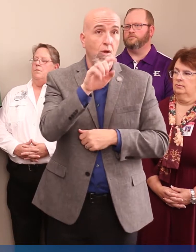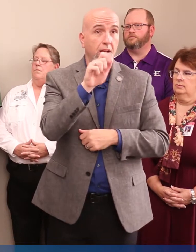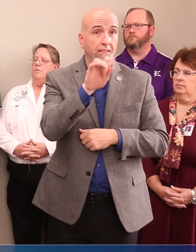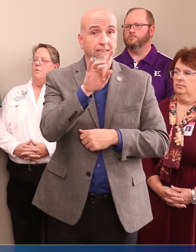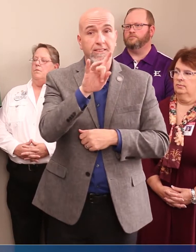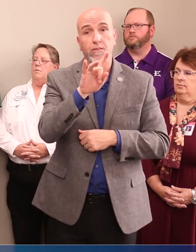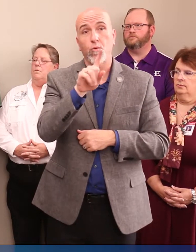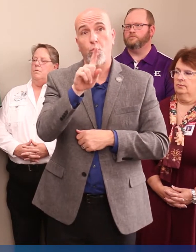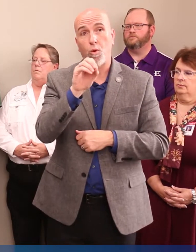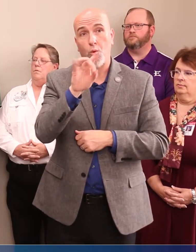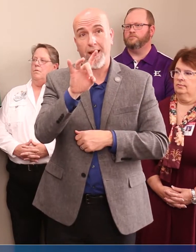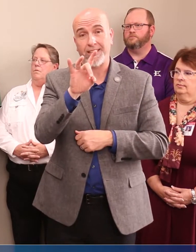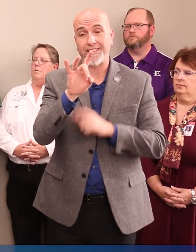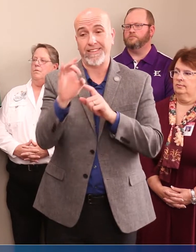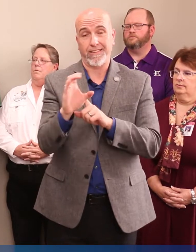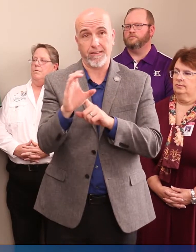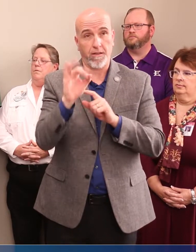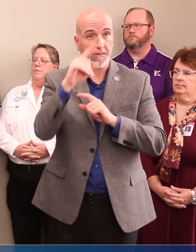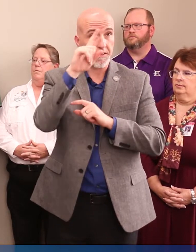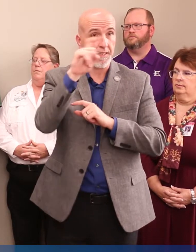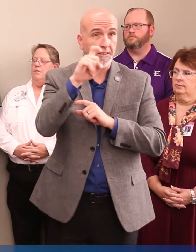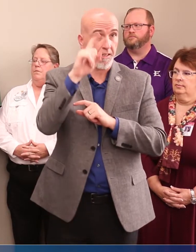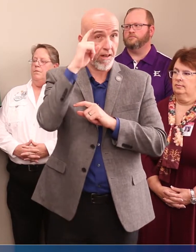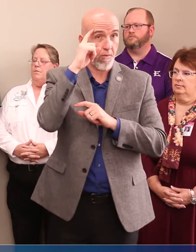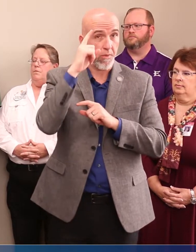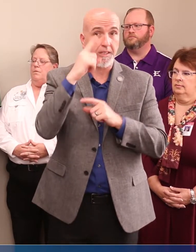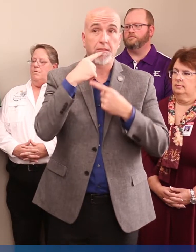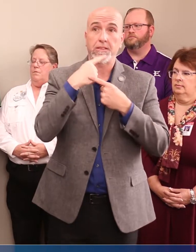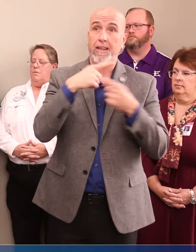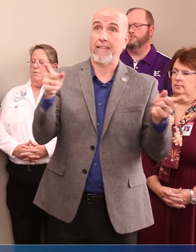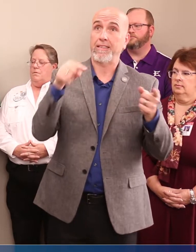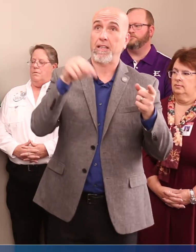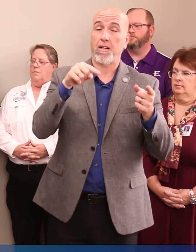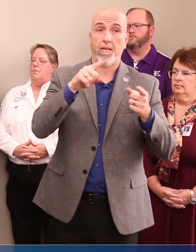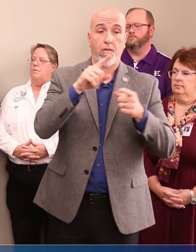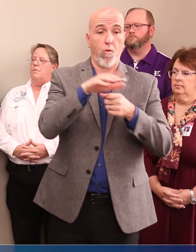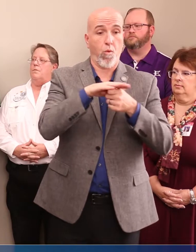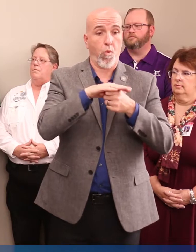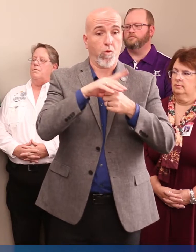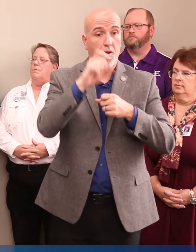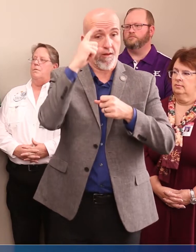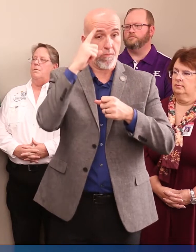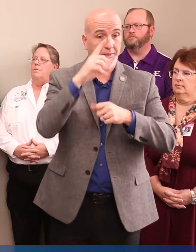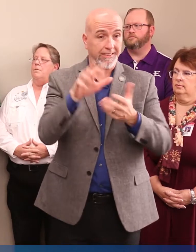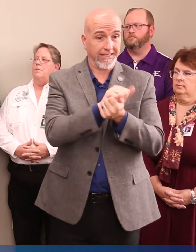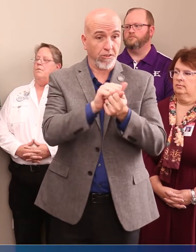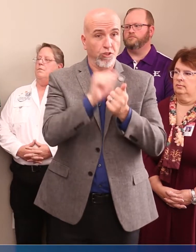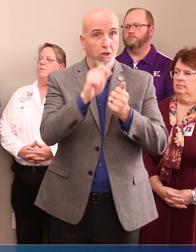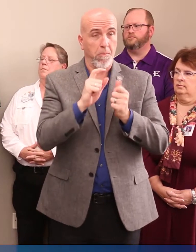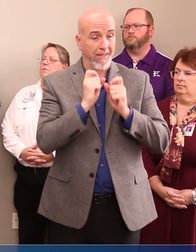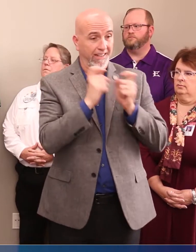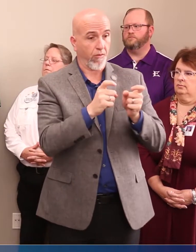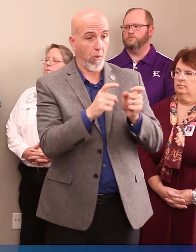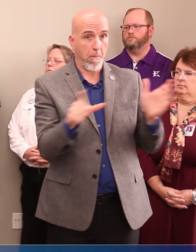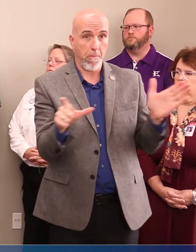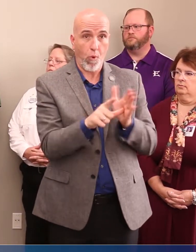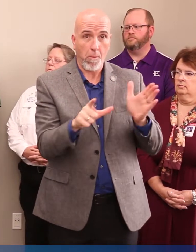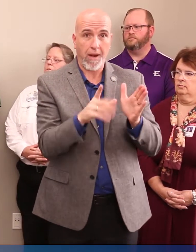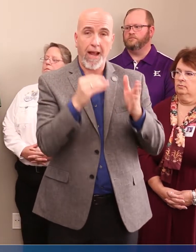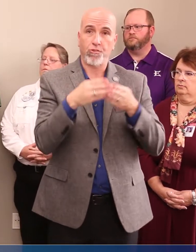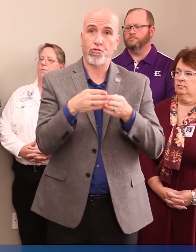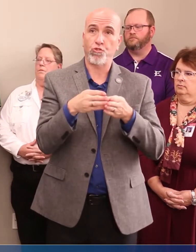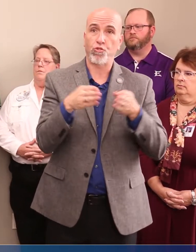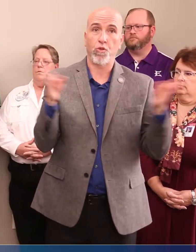.108 C of the Texas Government show this declaration of local government disaster shall be given prompt and general